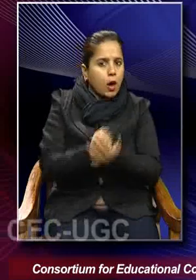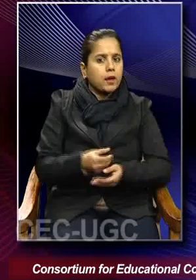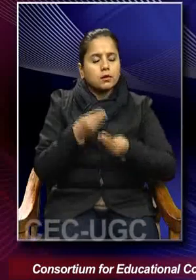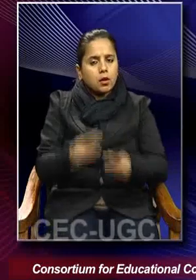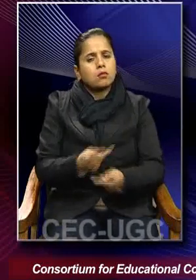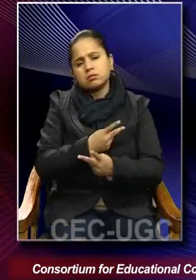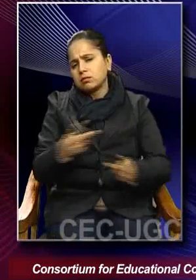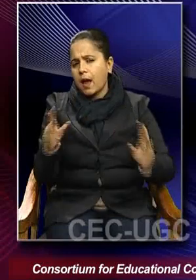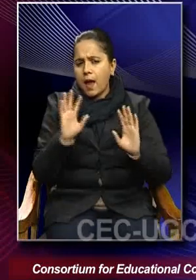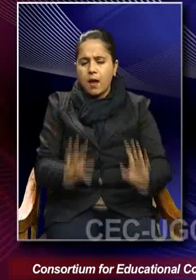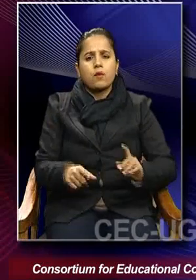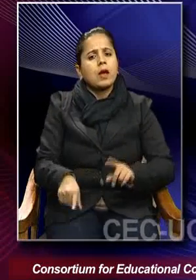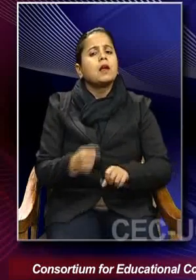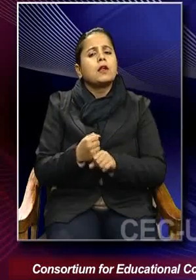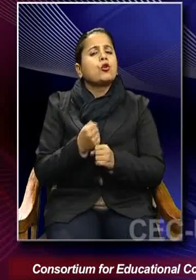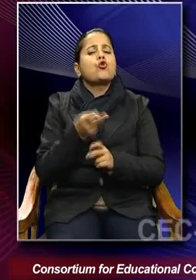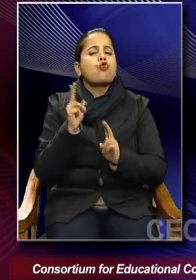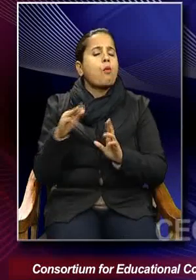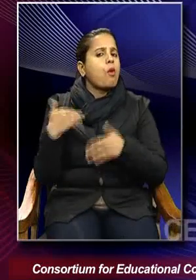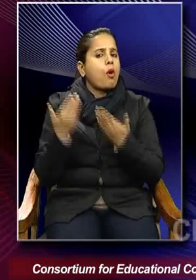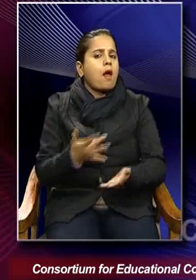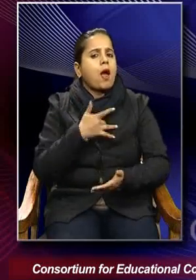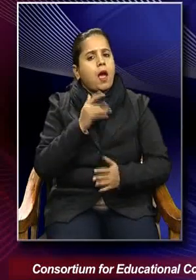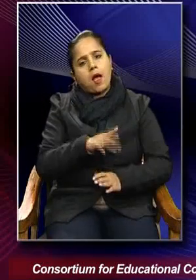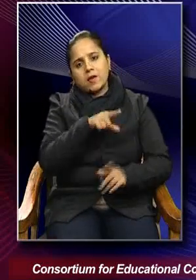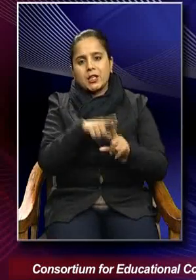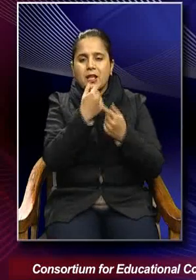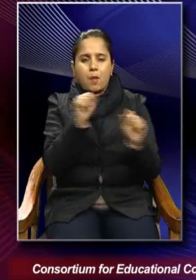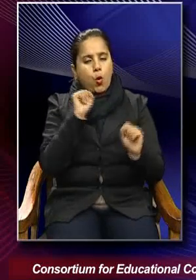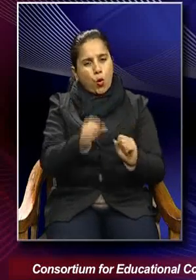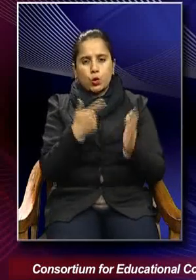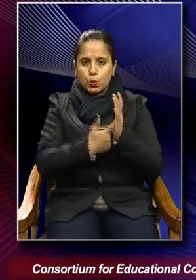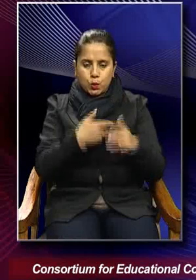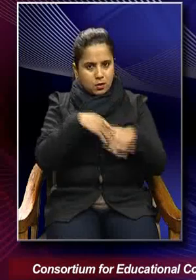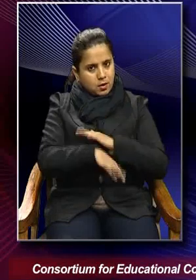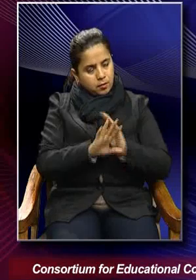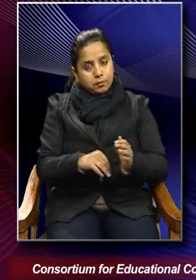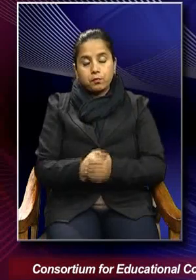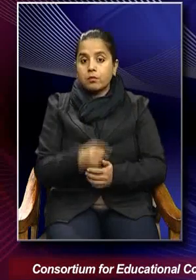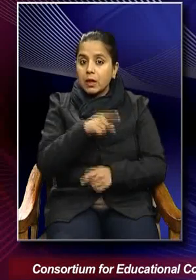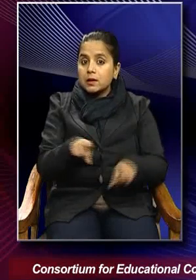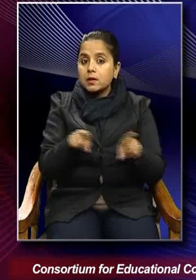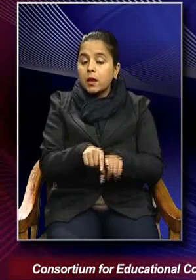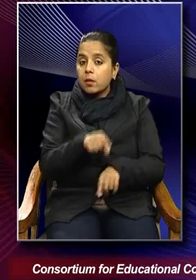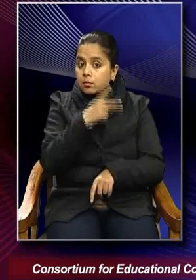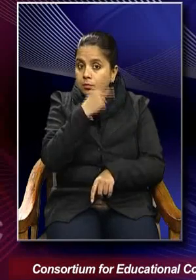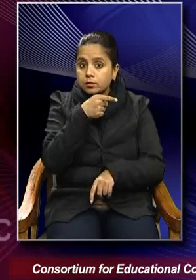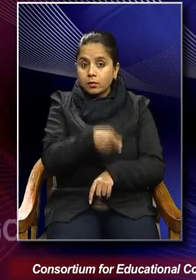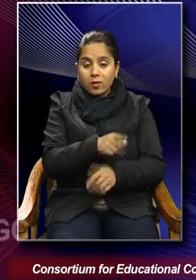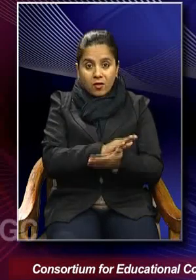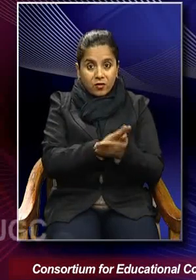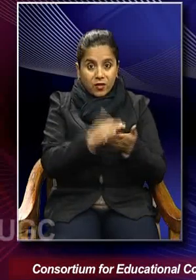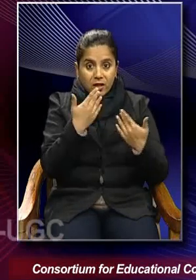as the general attributes of such democracies. So, right at the finish